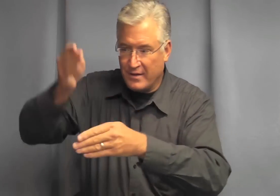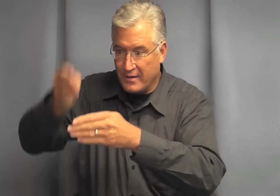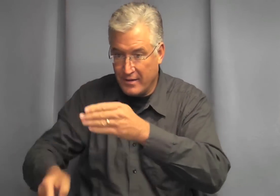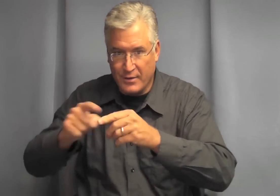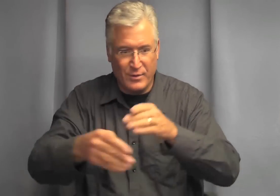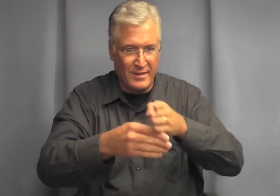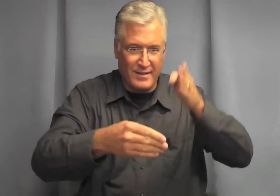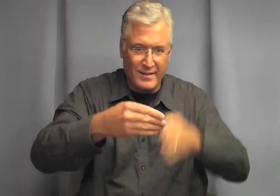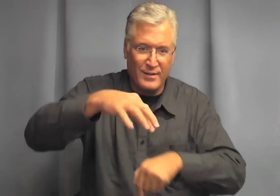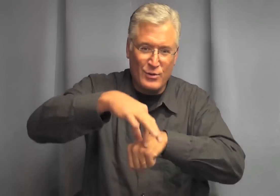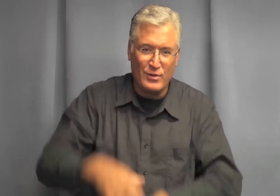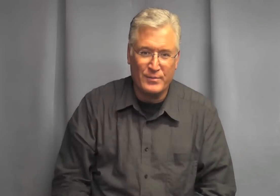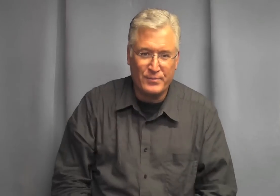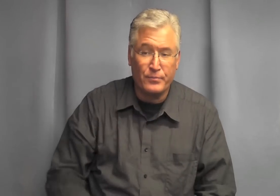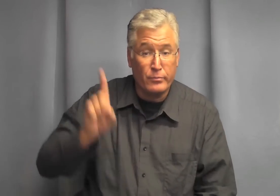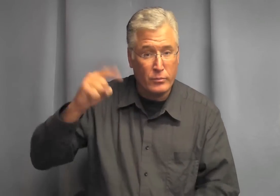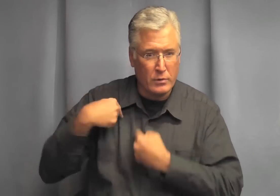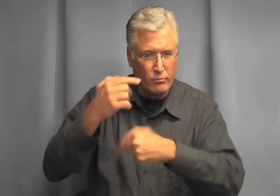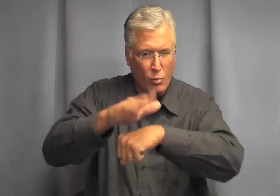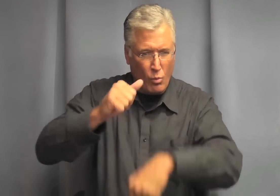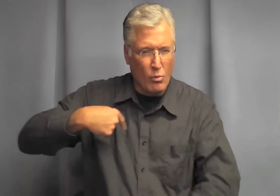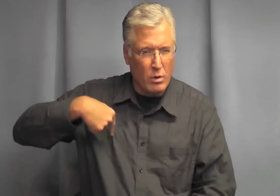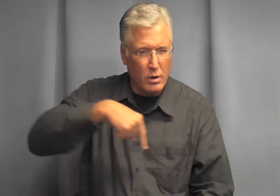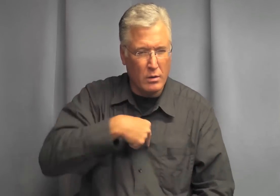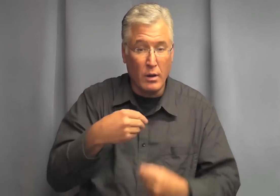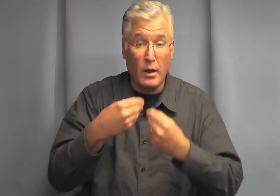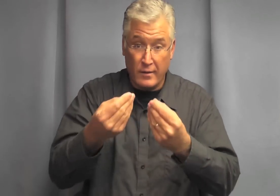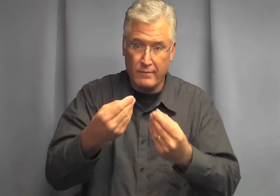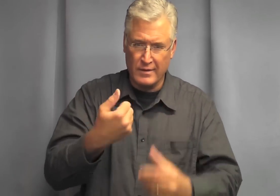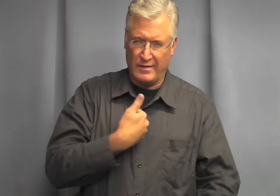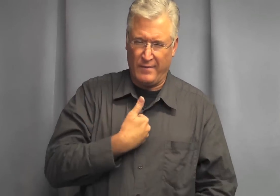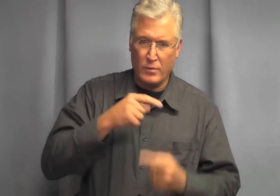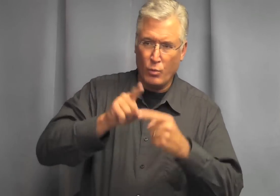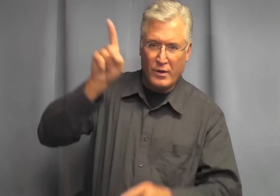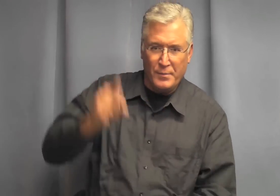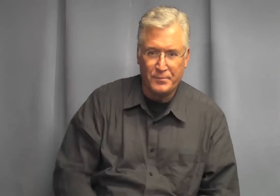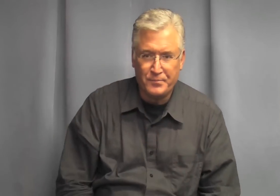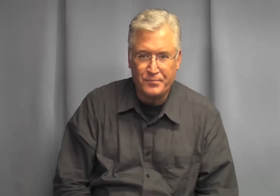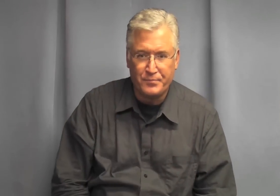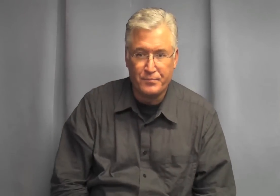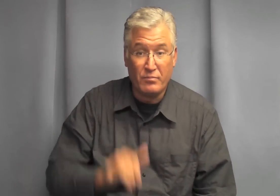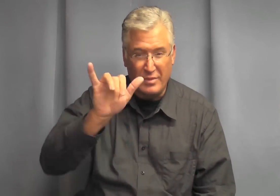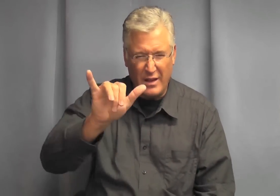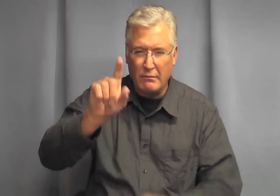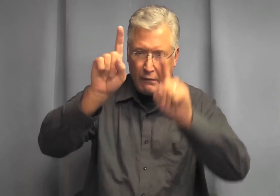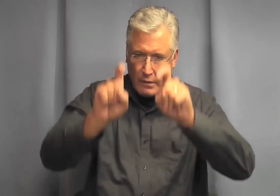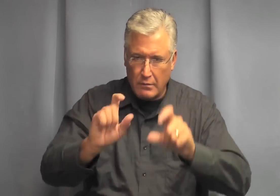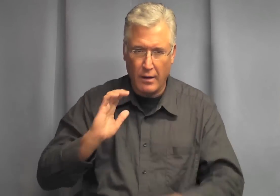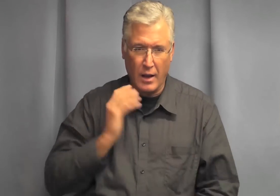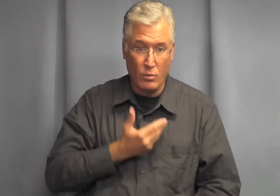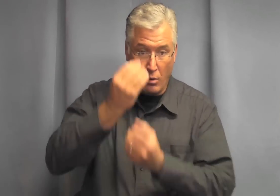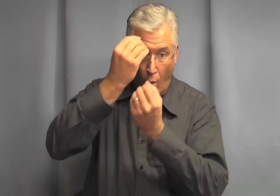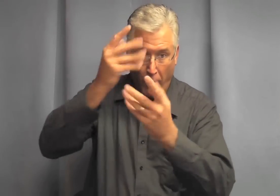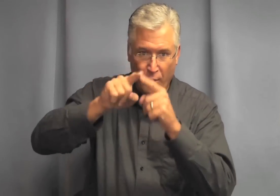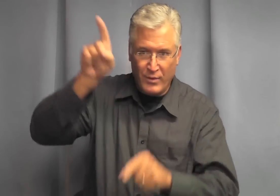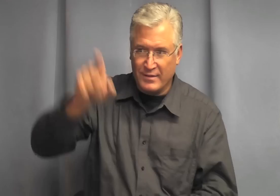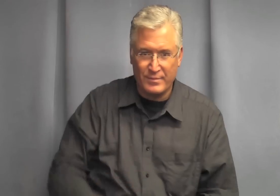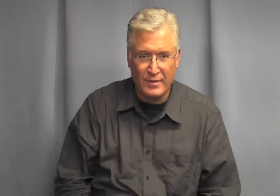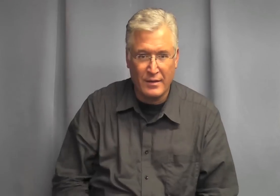advance his kingdom from beginning of earth to the end of course but he has called us himself he is testing